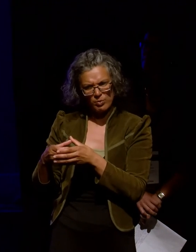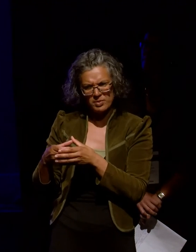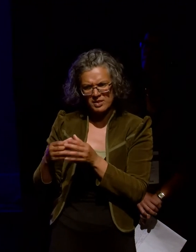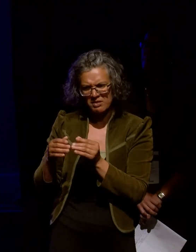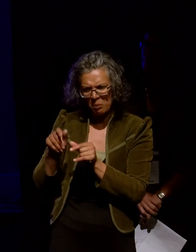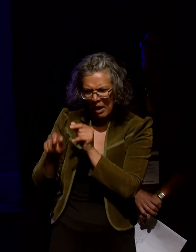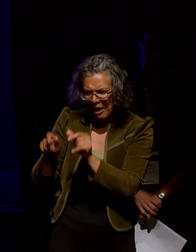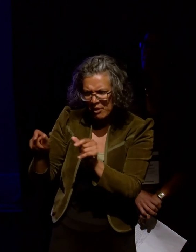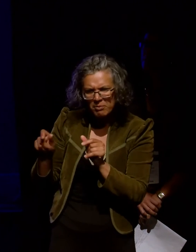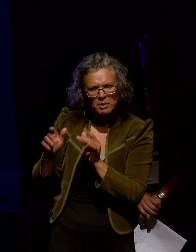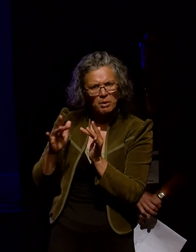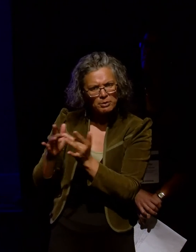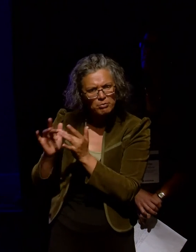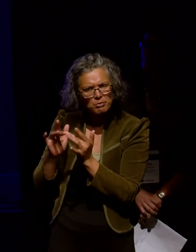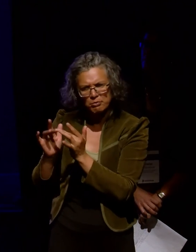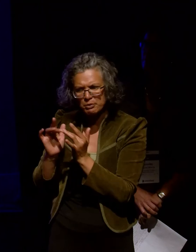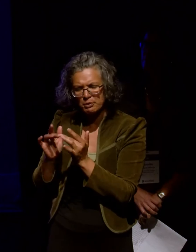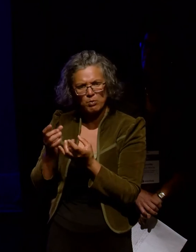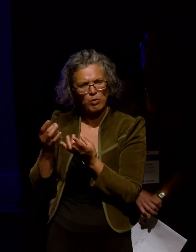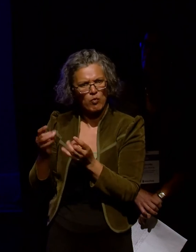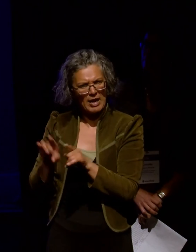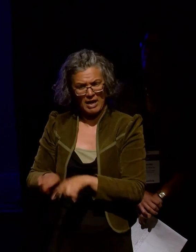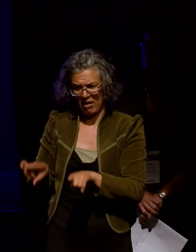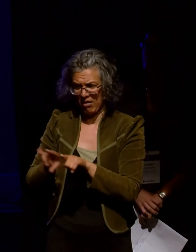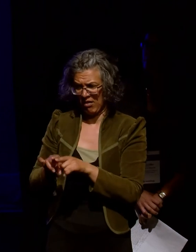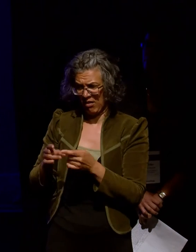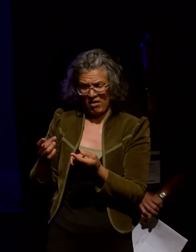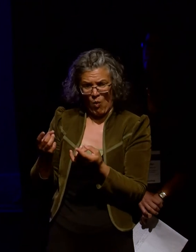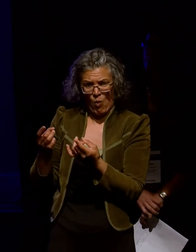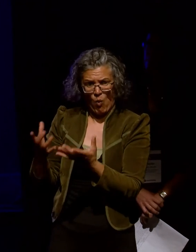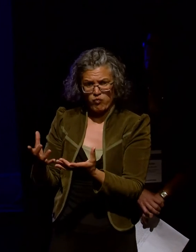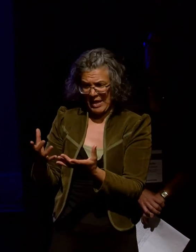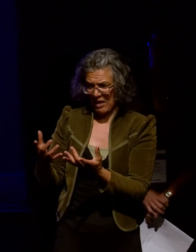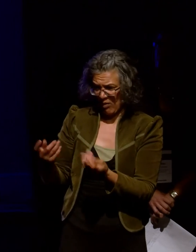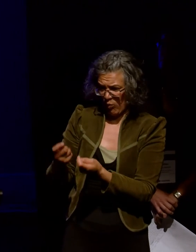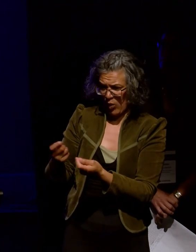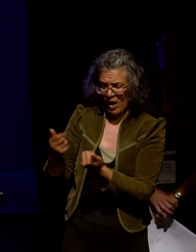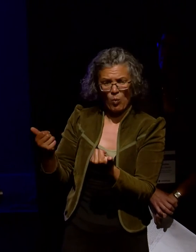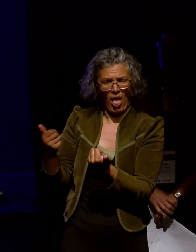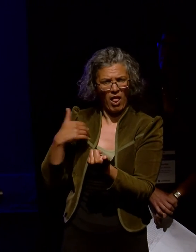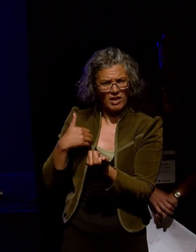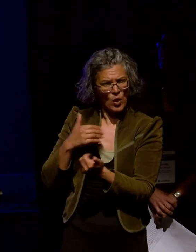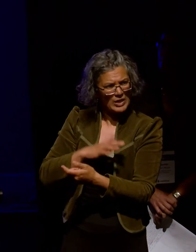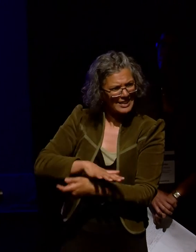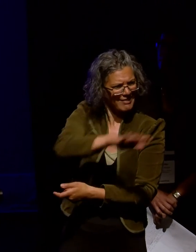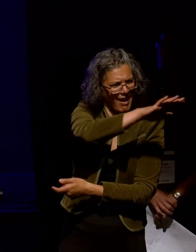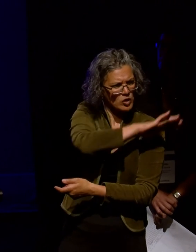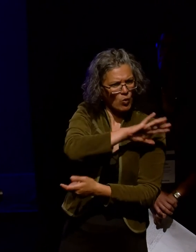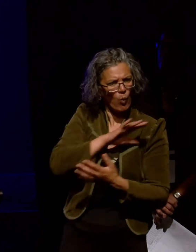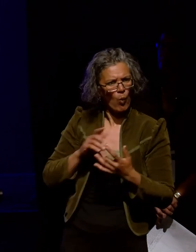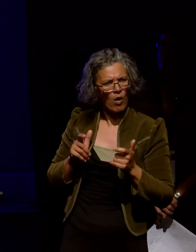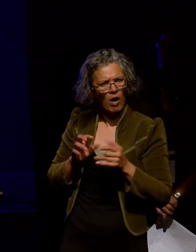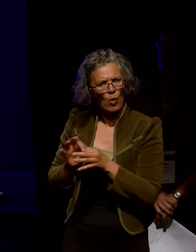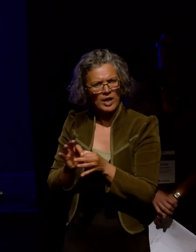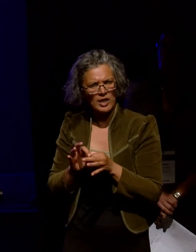connections between neighboring institutions, which work perfectly well without any national coordination. Though these connections may